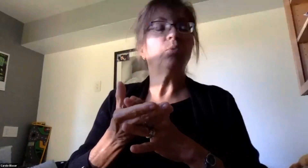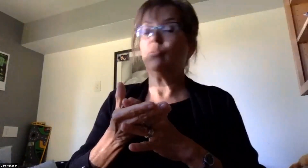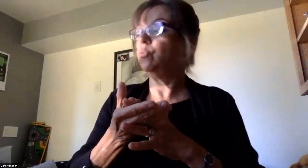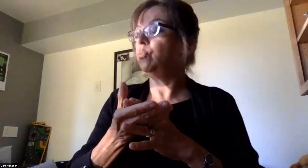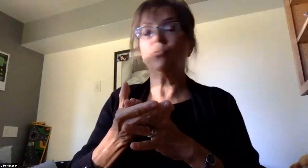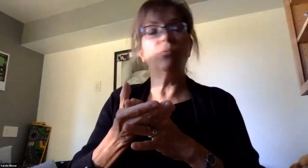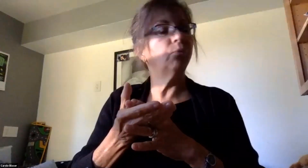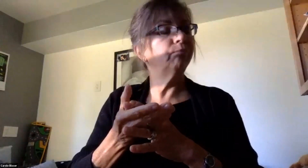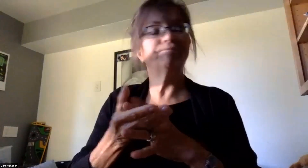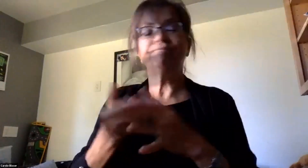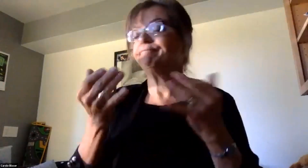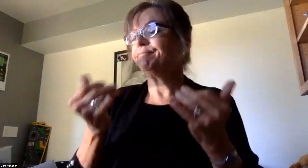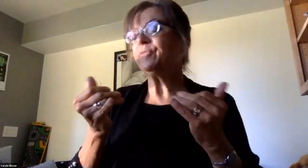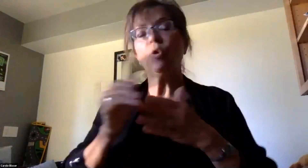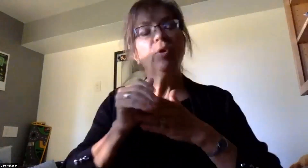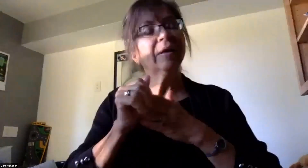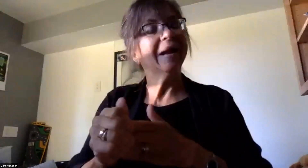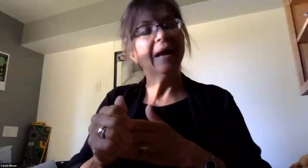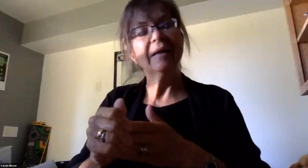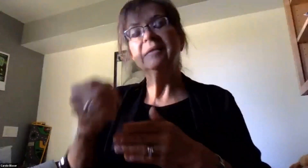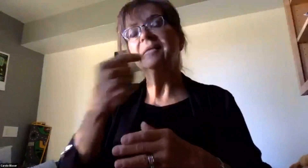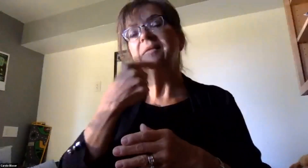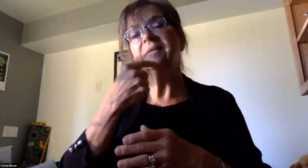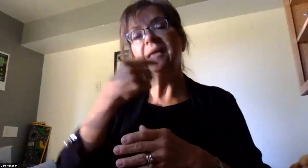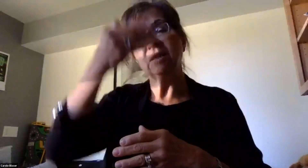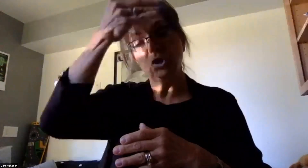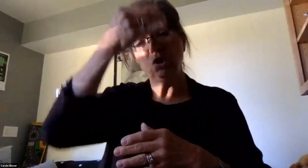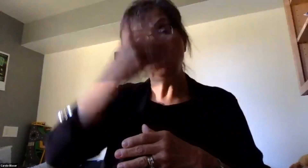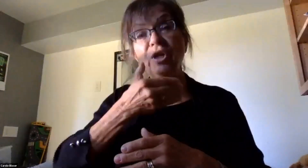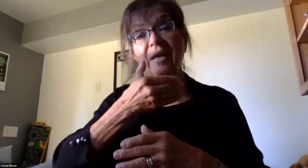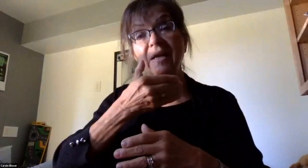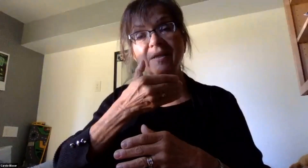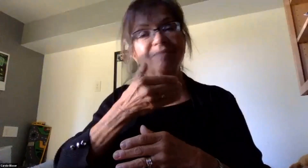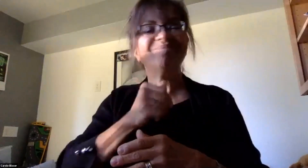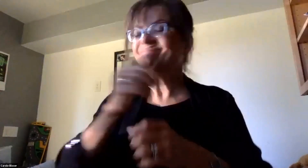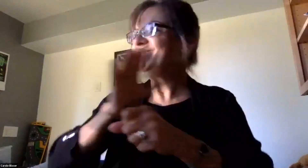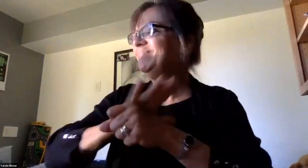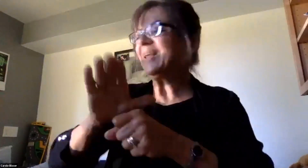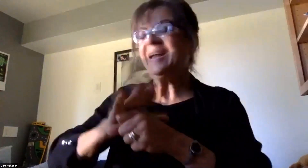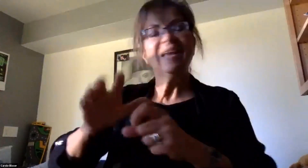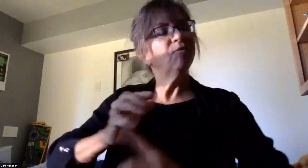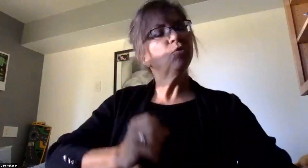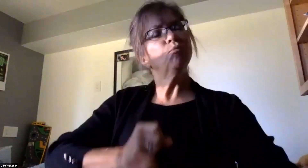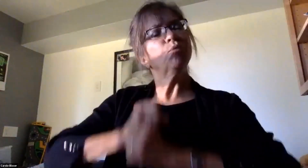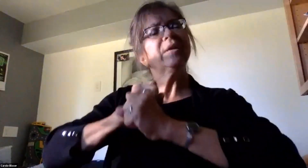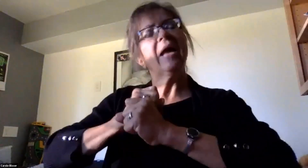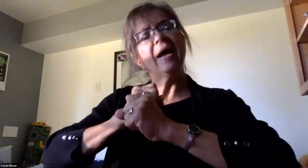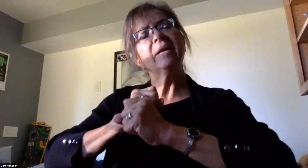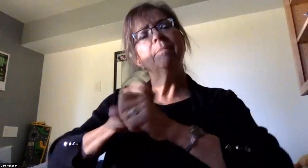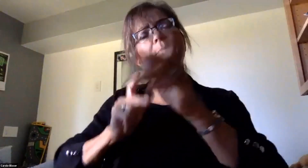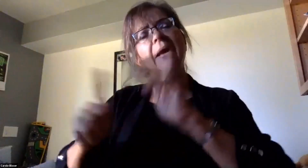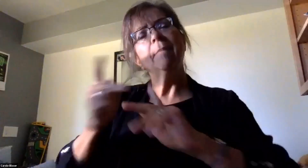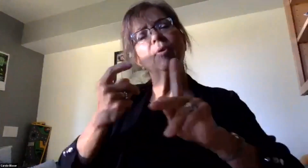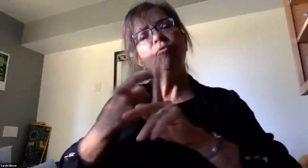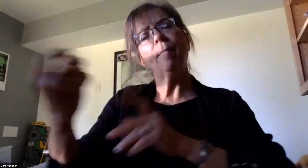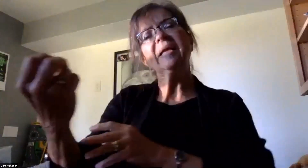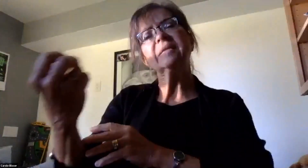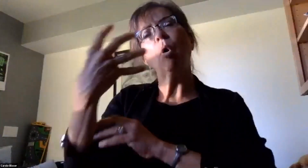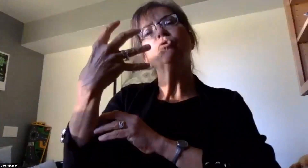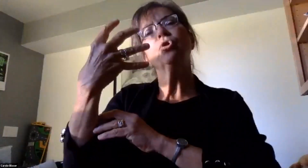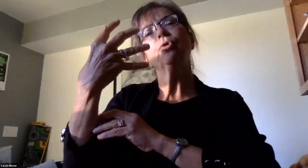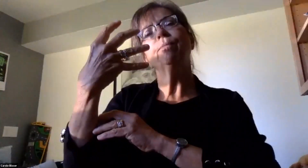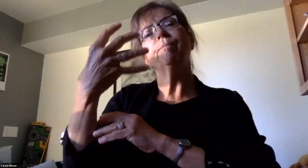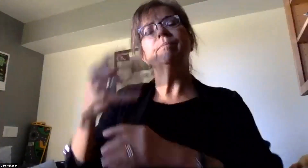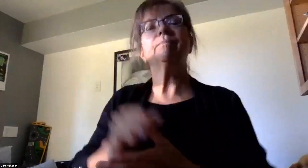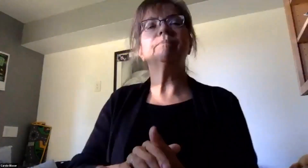Current guidance is that a face shield is insufficient to protect the wearer from exposure without a proper face covering.